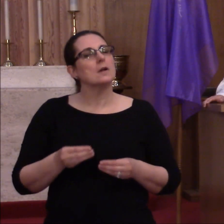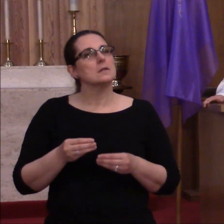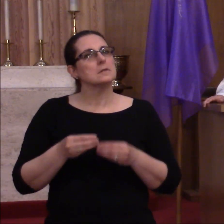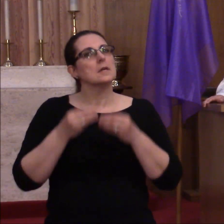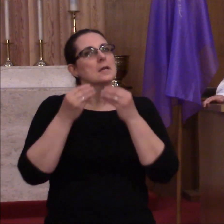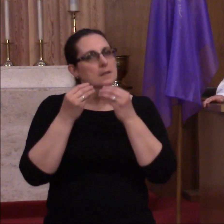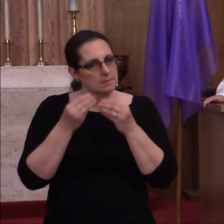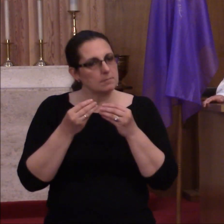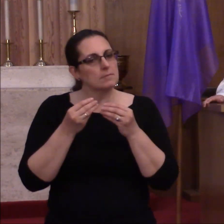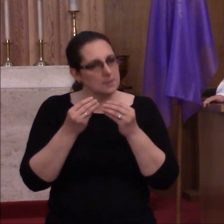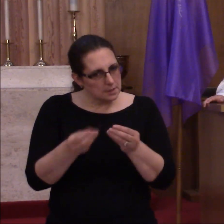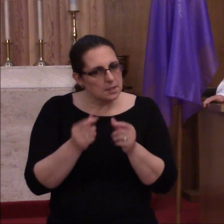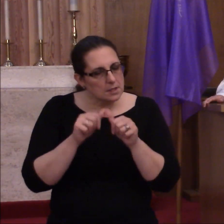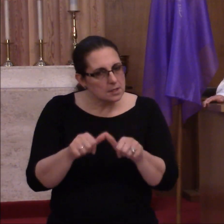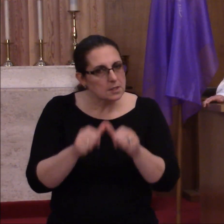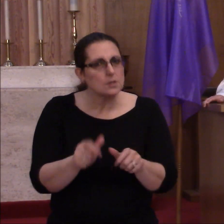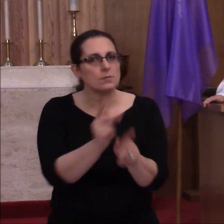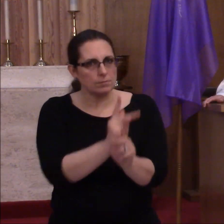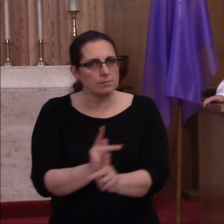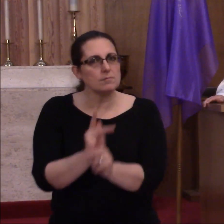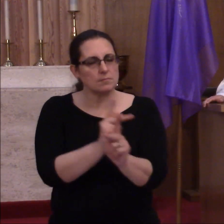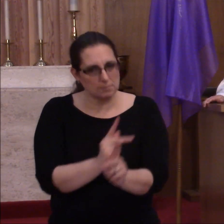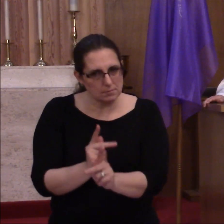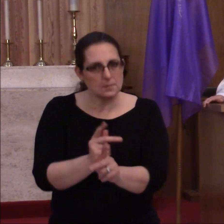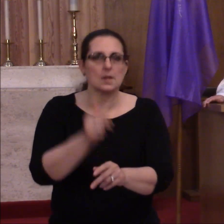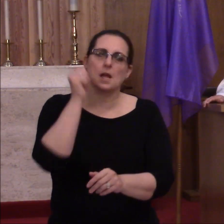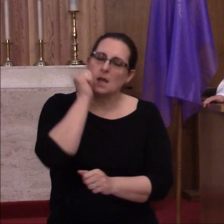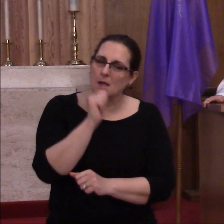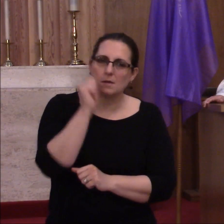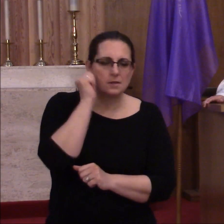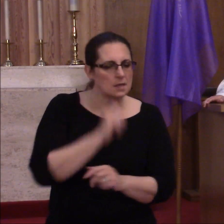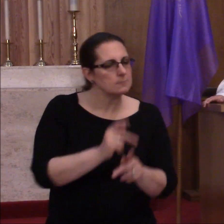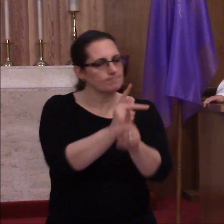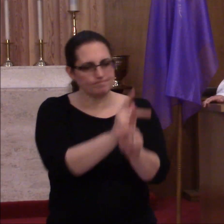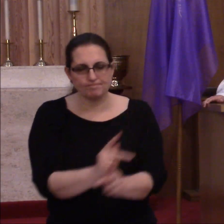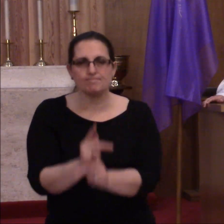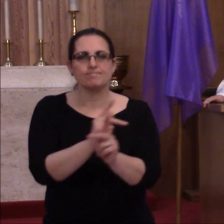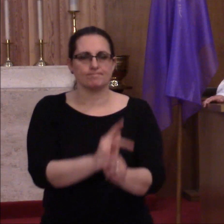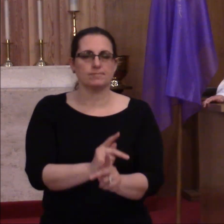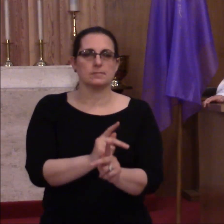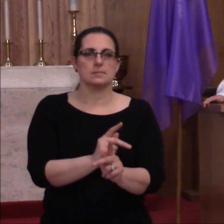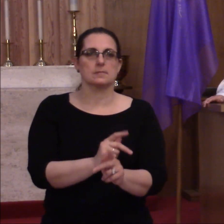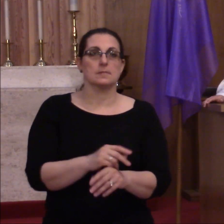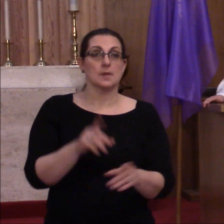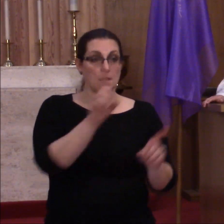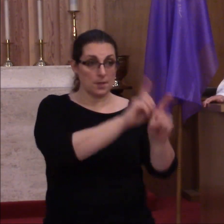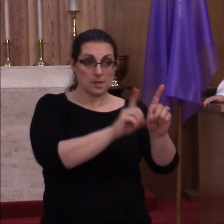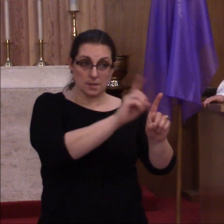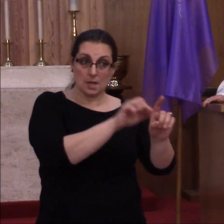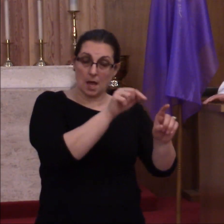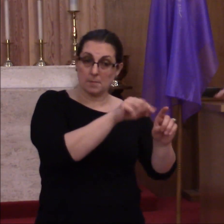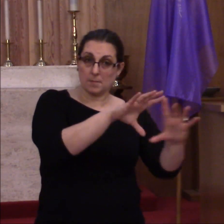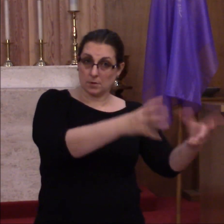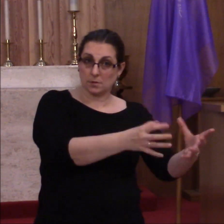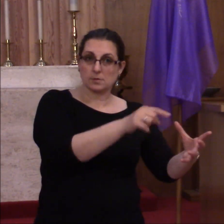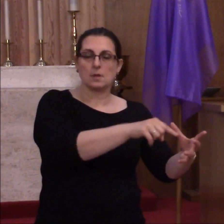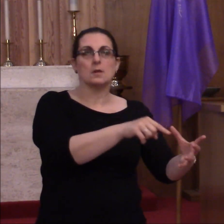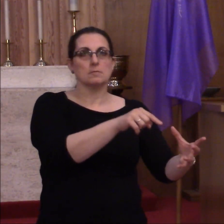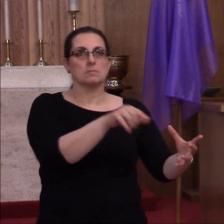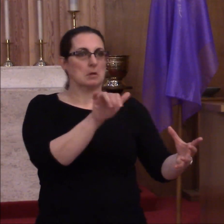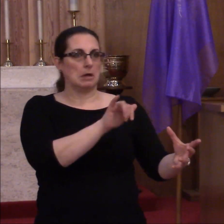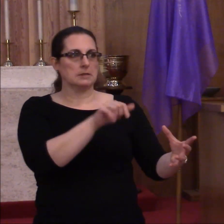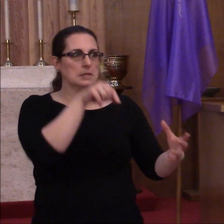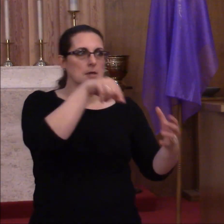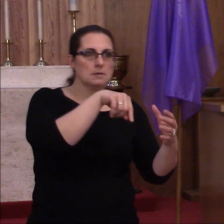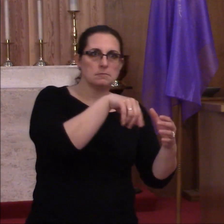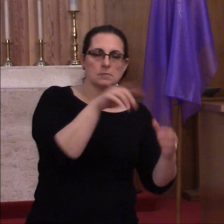would continue to provide for them each and every day. The disciples also found themselves in